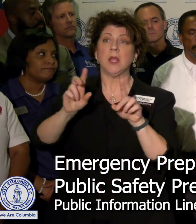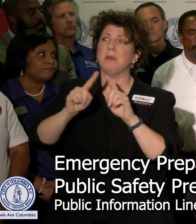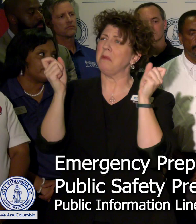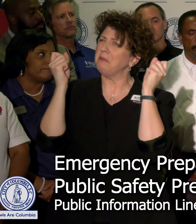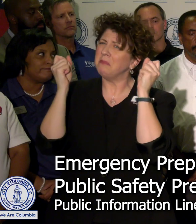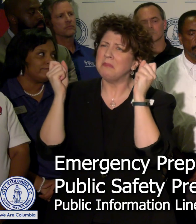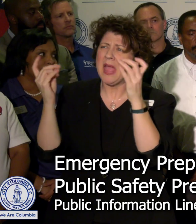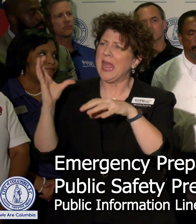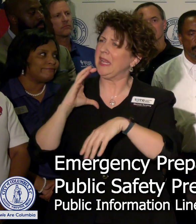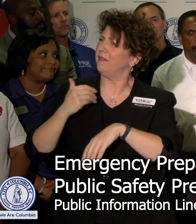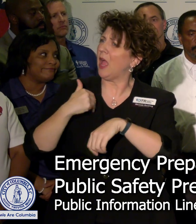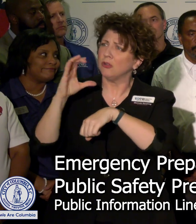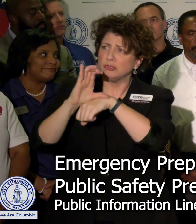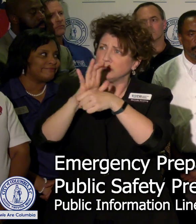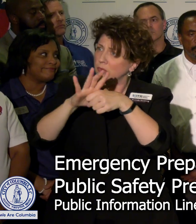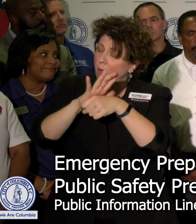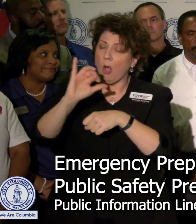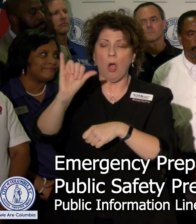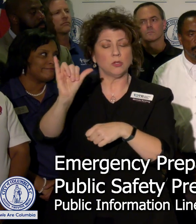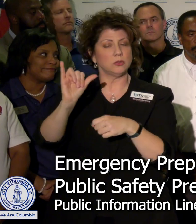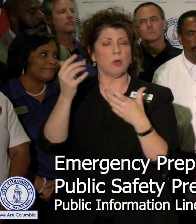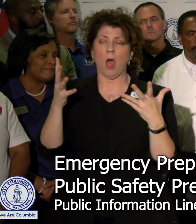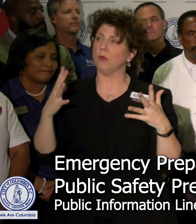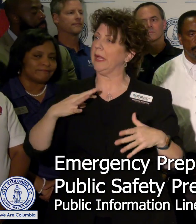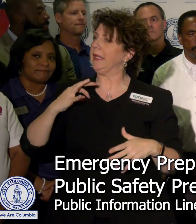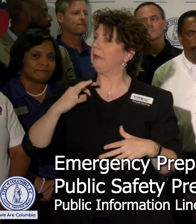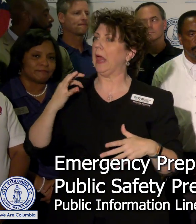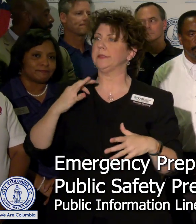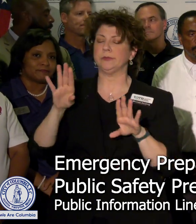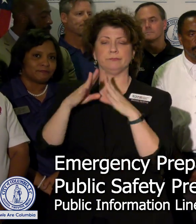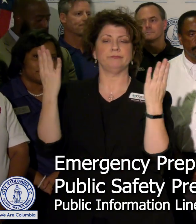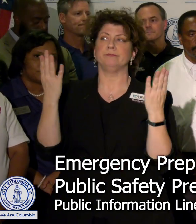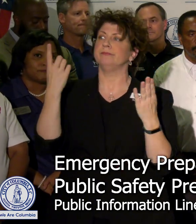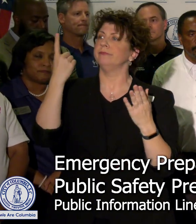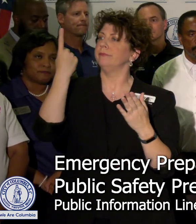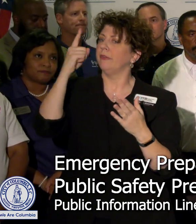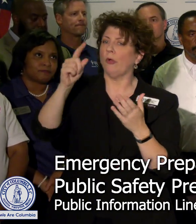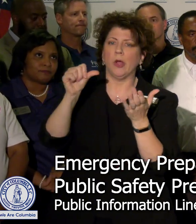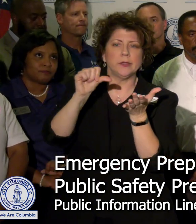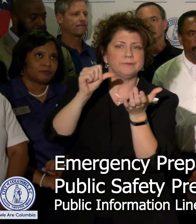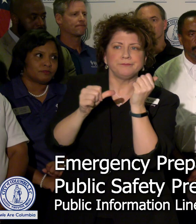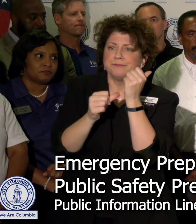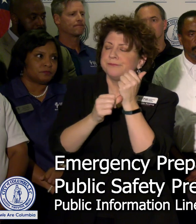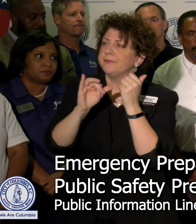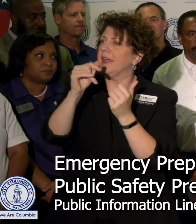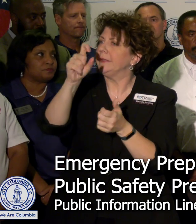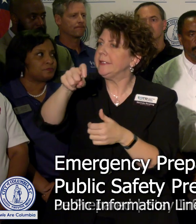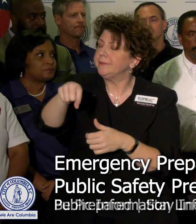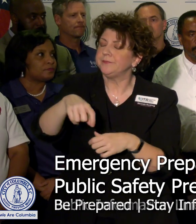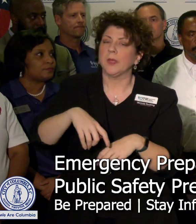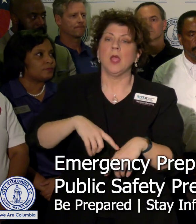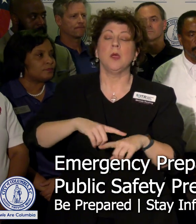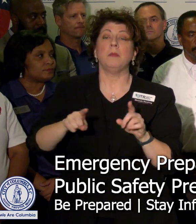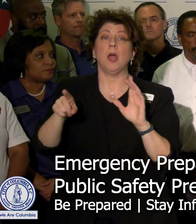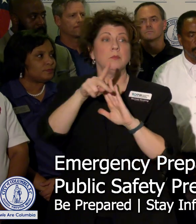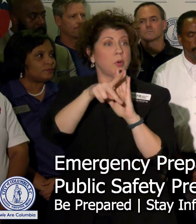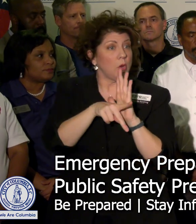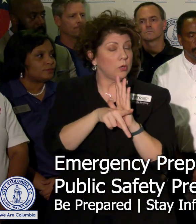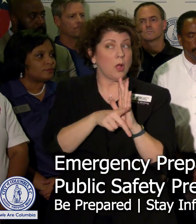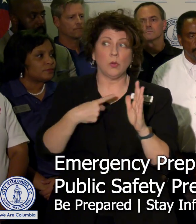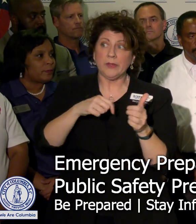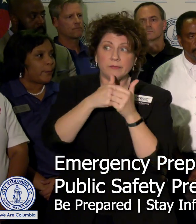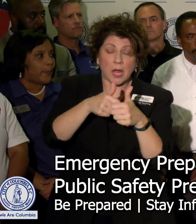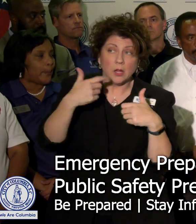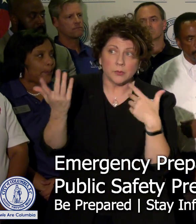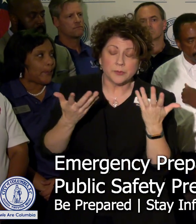churches in our area have already volunteered their services for assistance as well. So the protocol we take